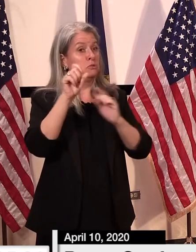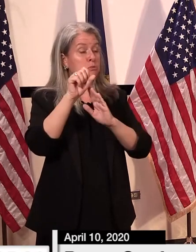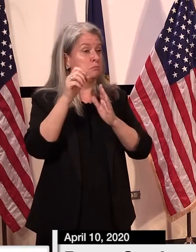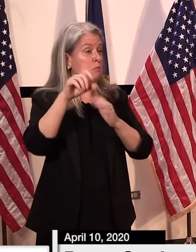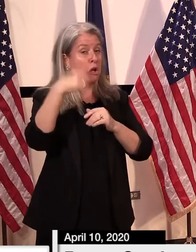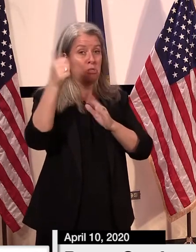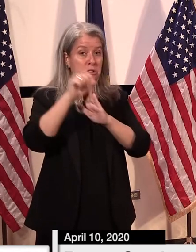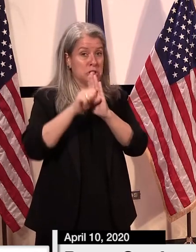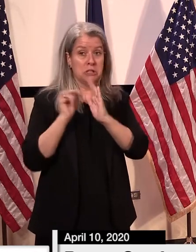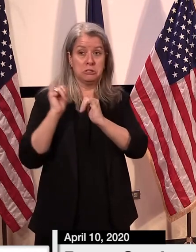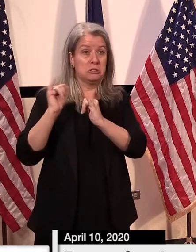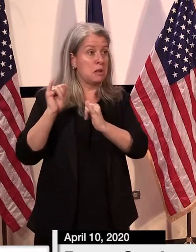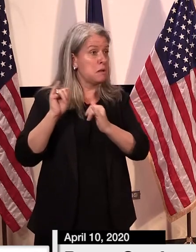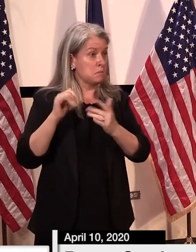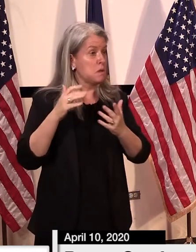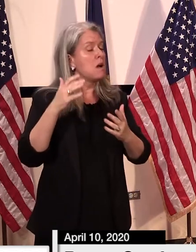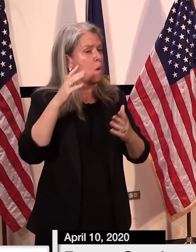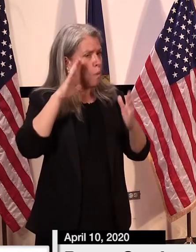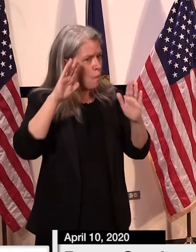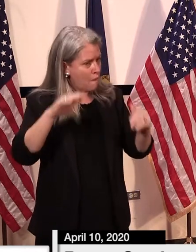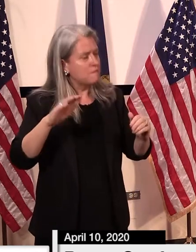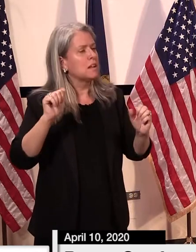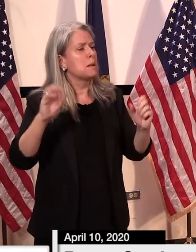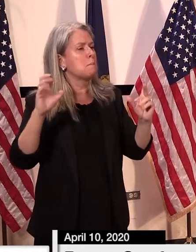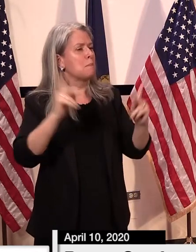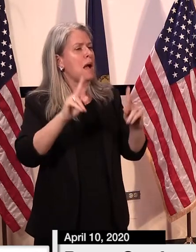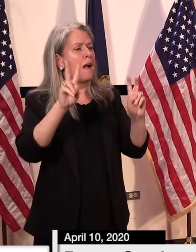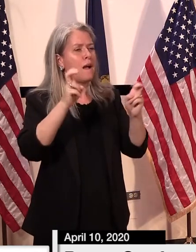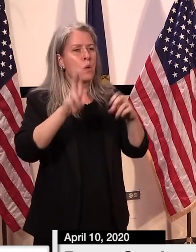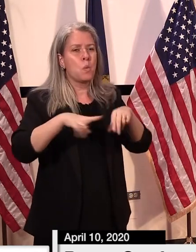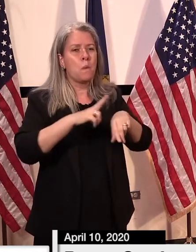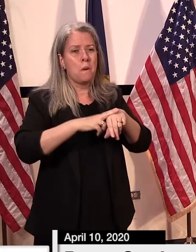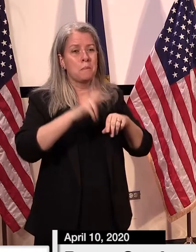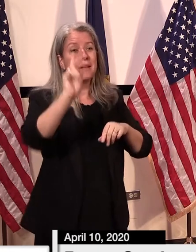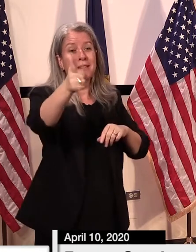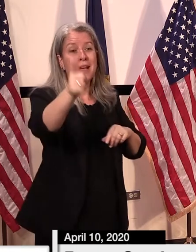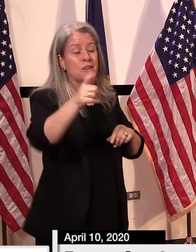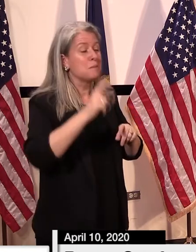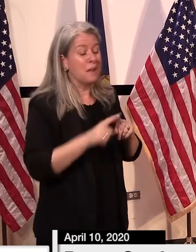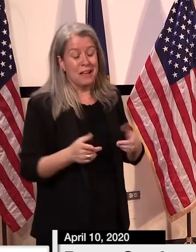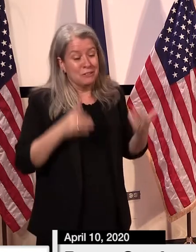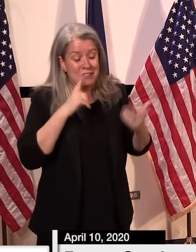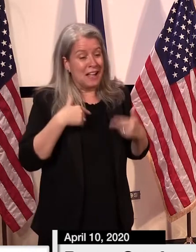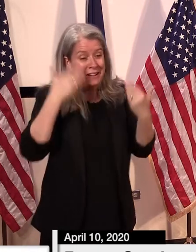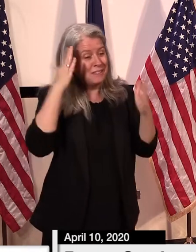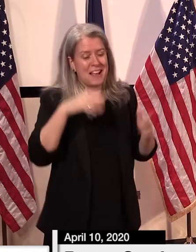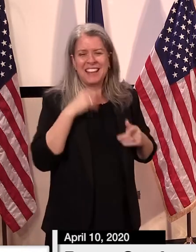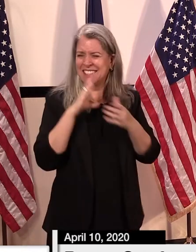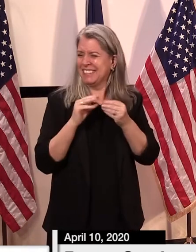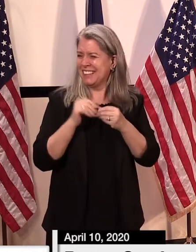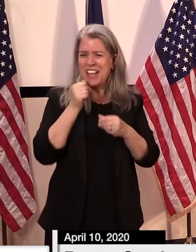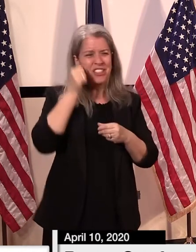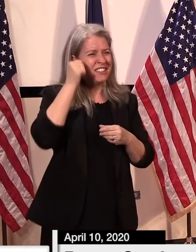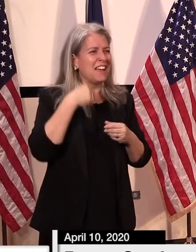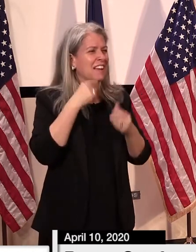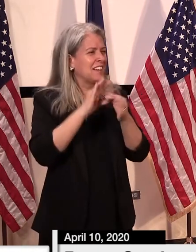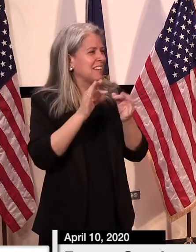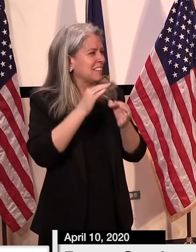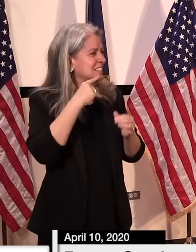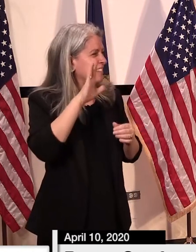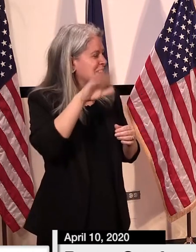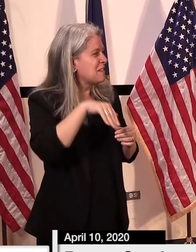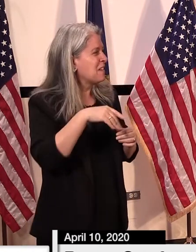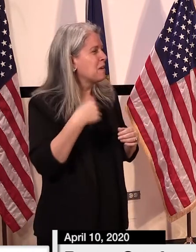states as well hopefully we'll get back to some normalcy but imagine a future who knows i've made the statement the other day we learn